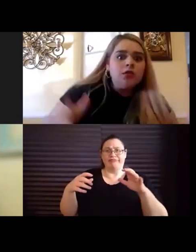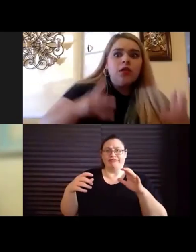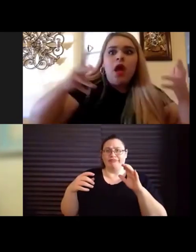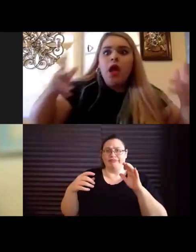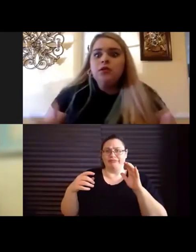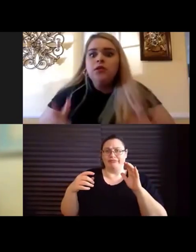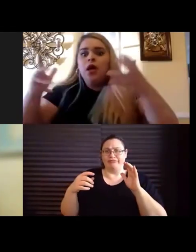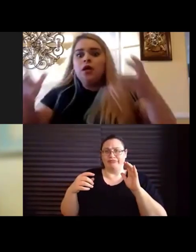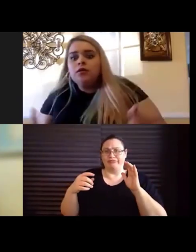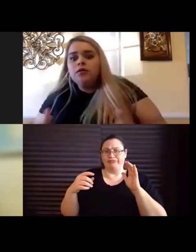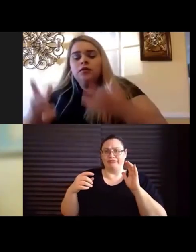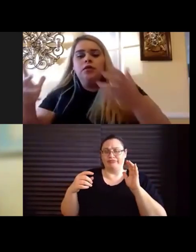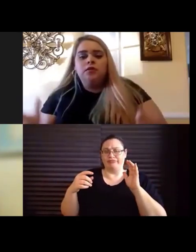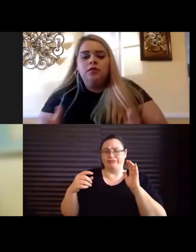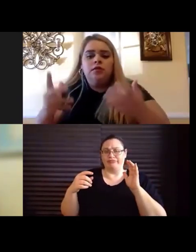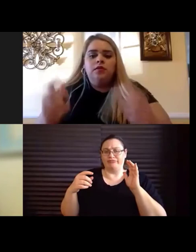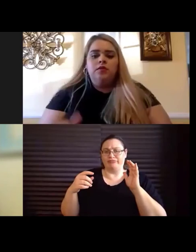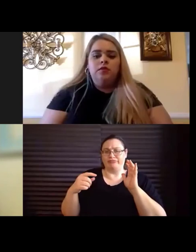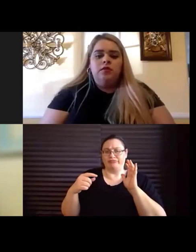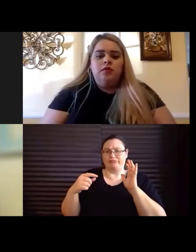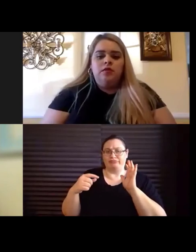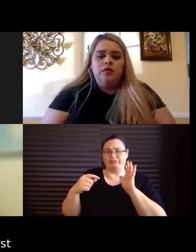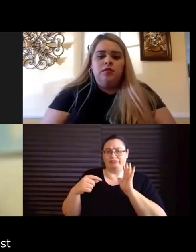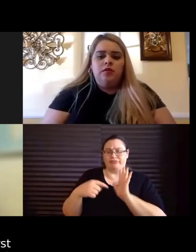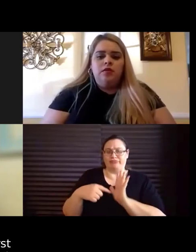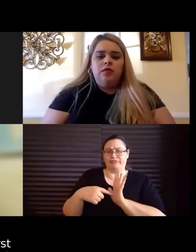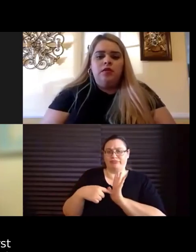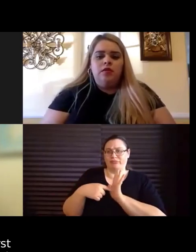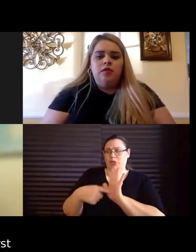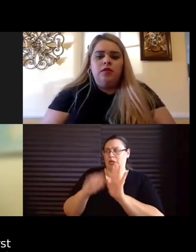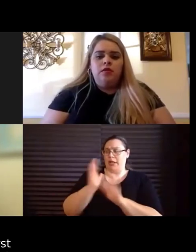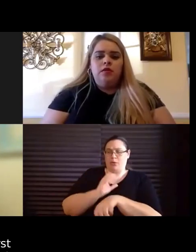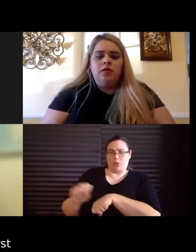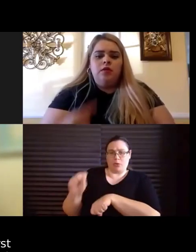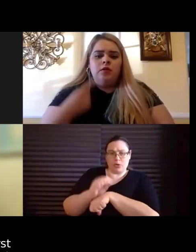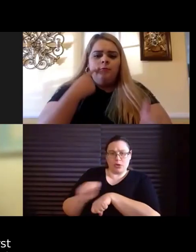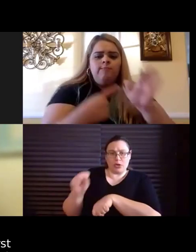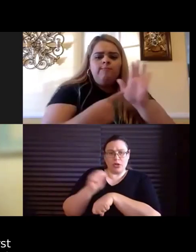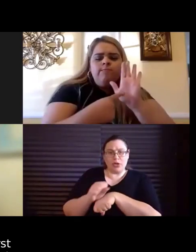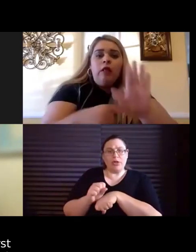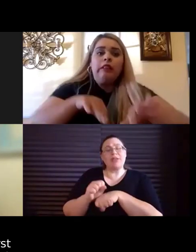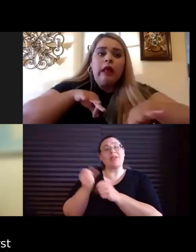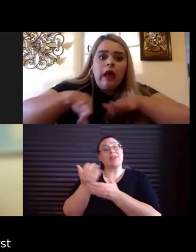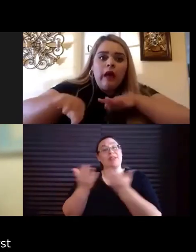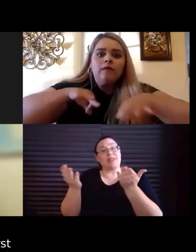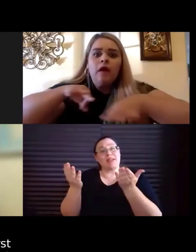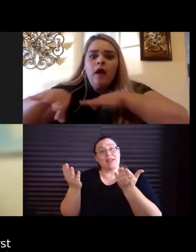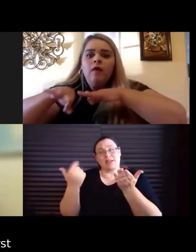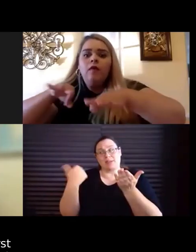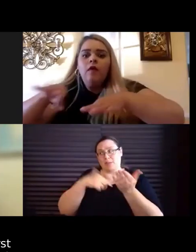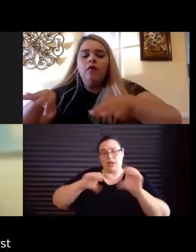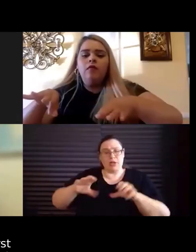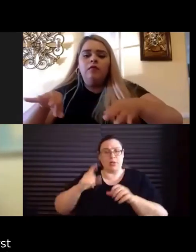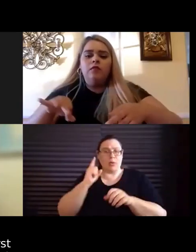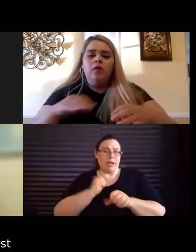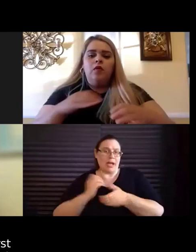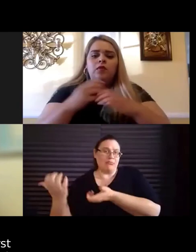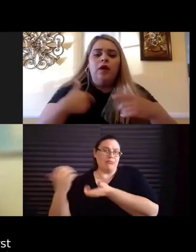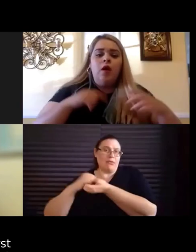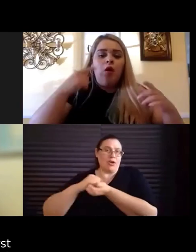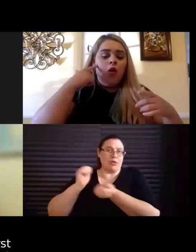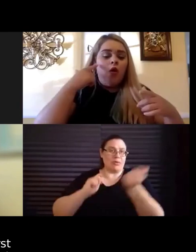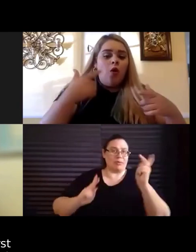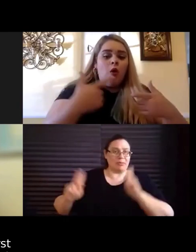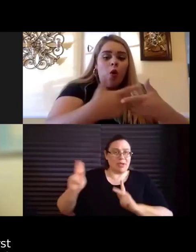partner with us. You know, there's nothing that they can do, they can partner with us, because they need to be a partner